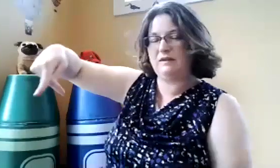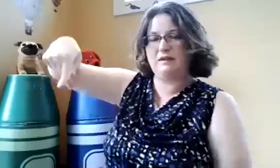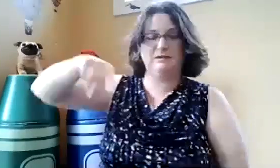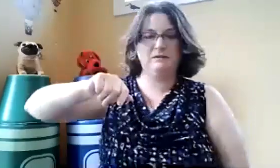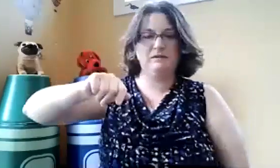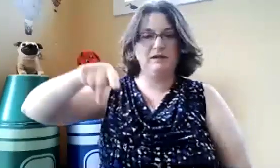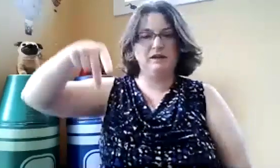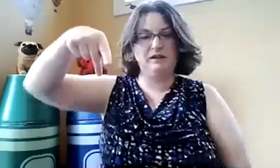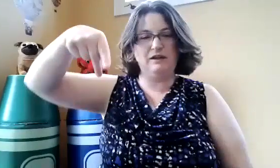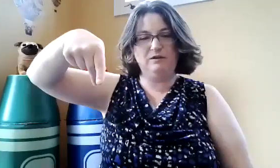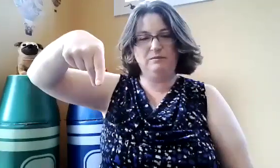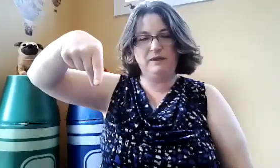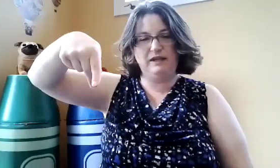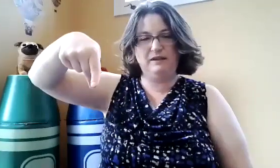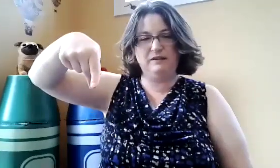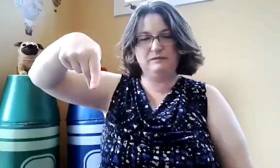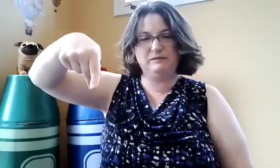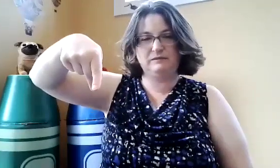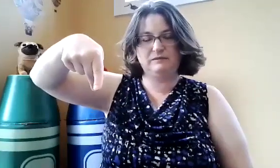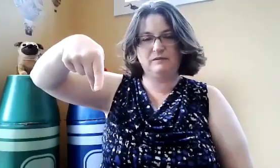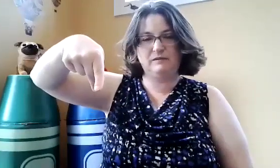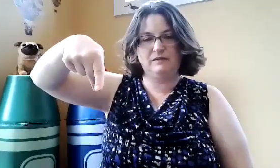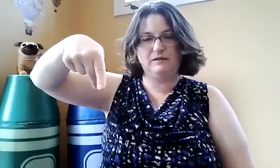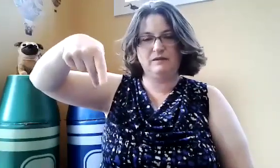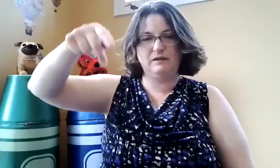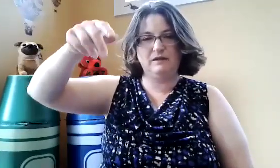another P, and Y.